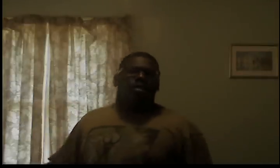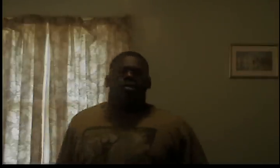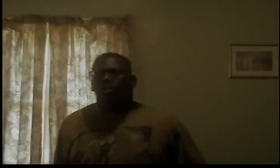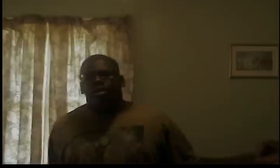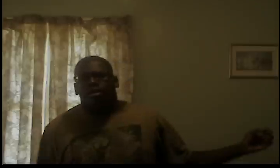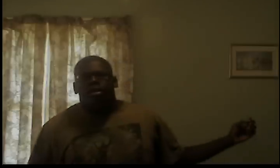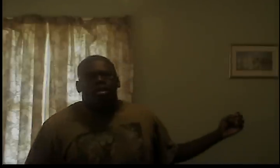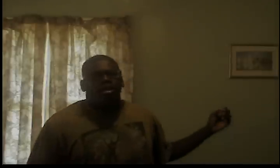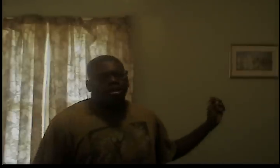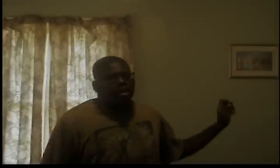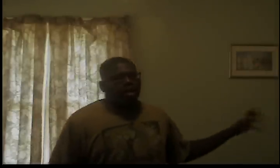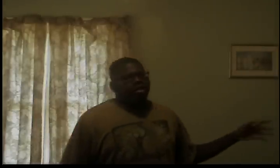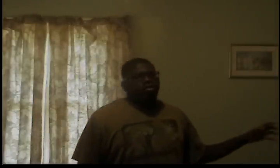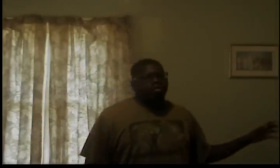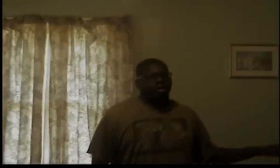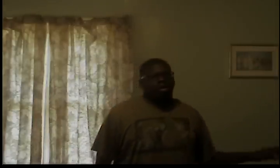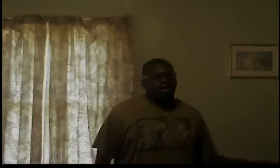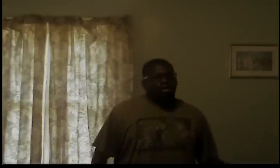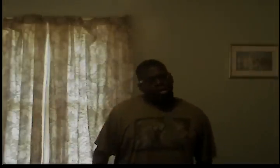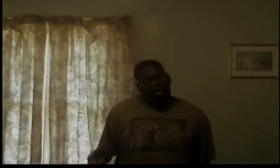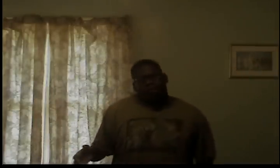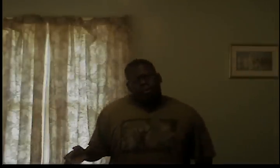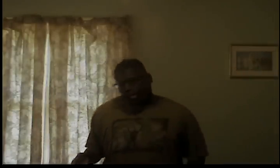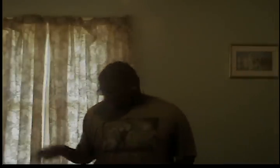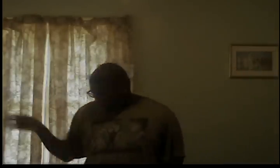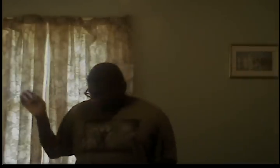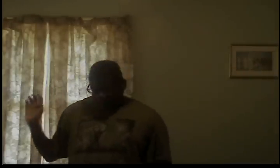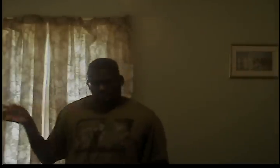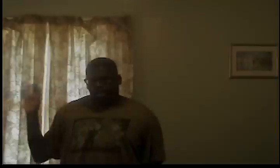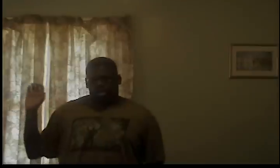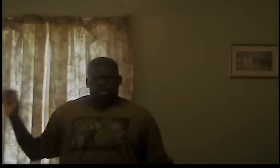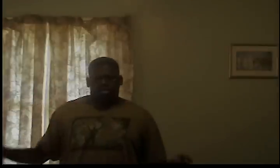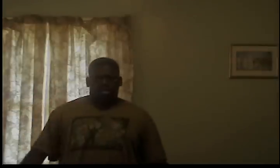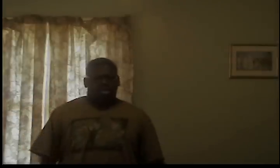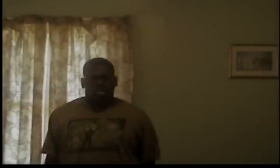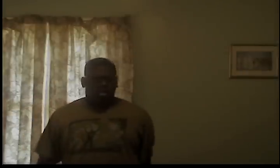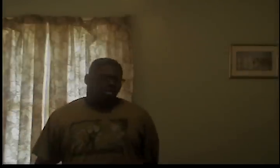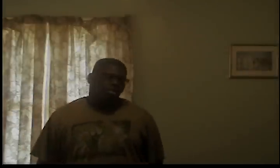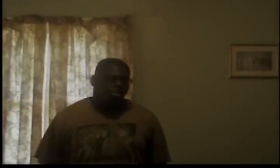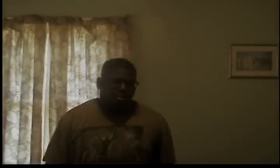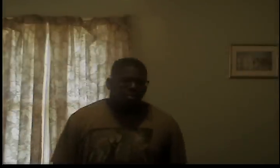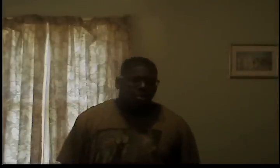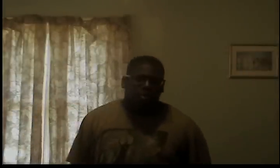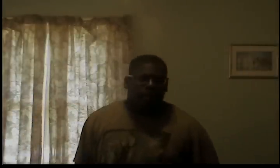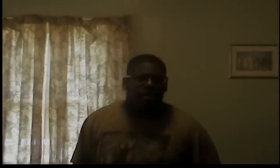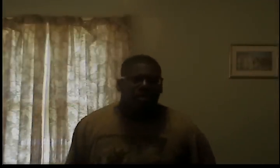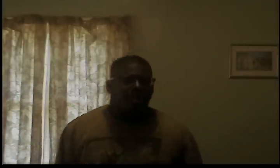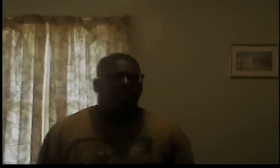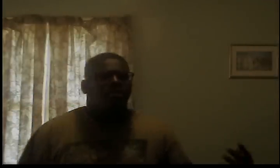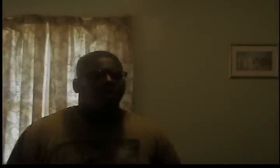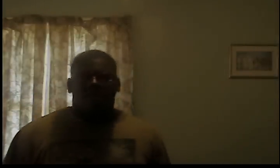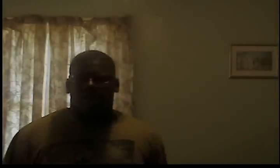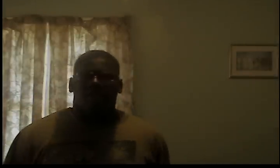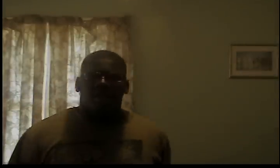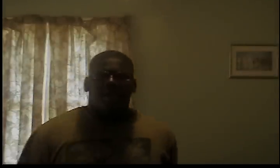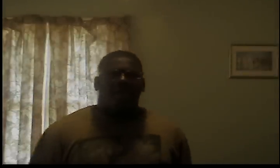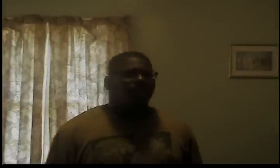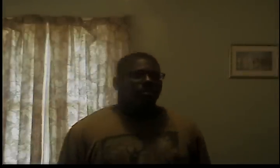as the ones in high school because you know at that point they're dealing with like a hundred and some students like each semester and shit they don't